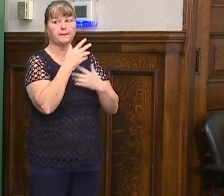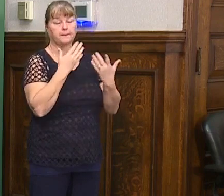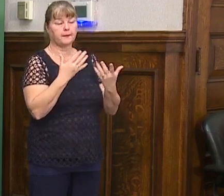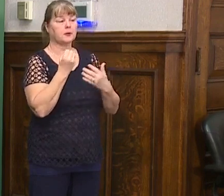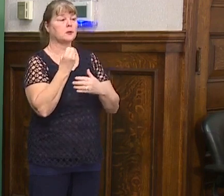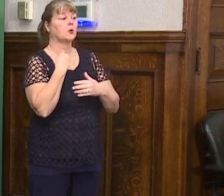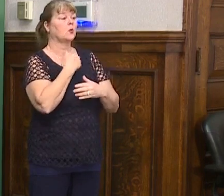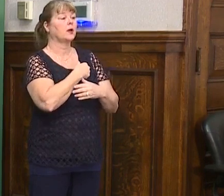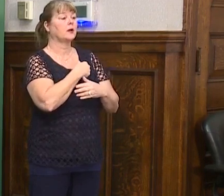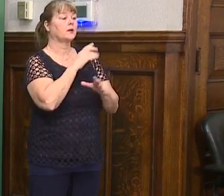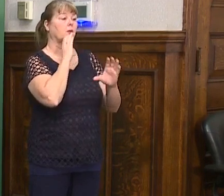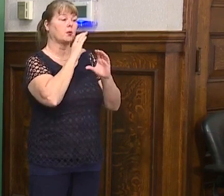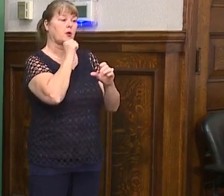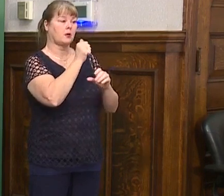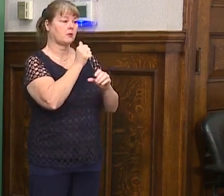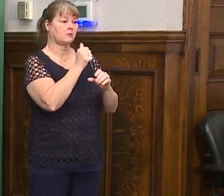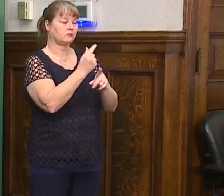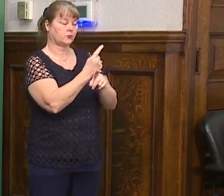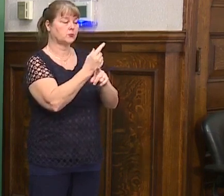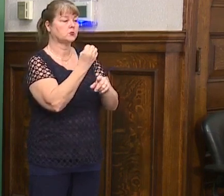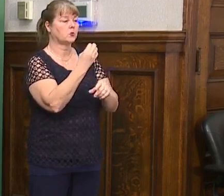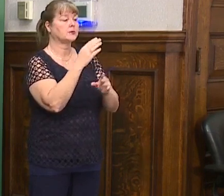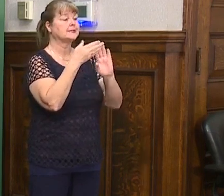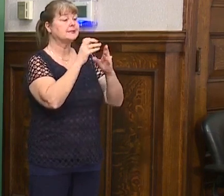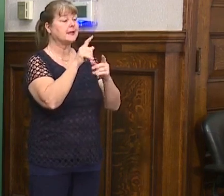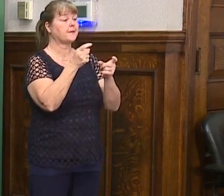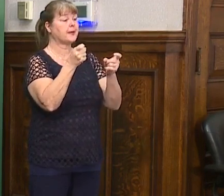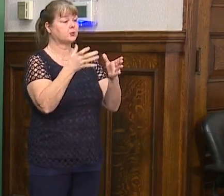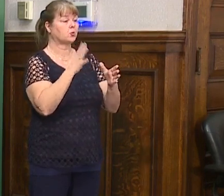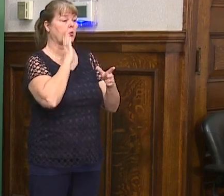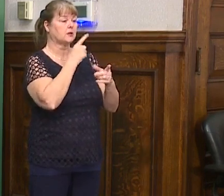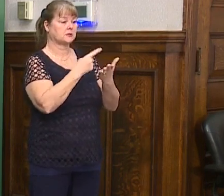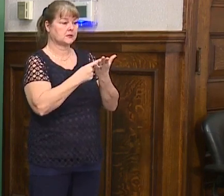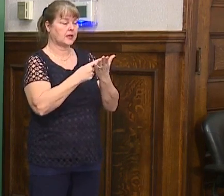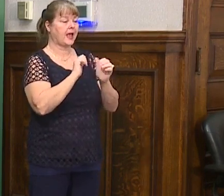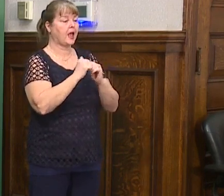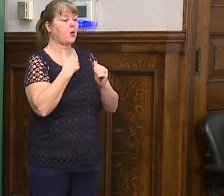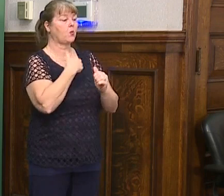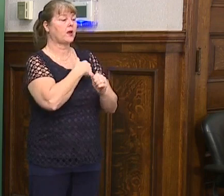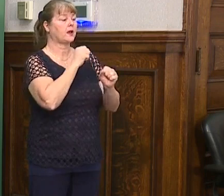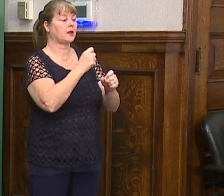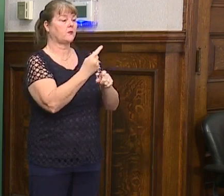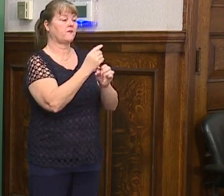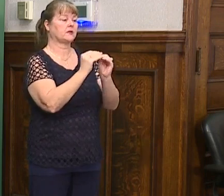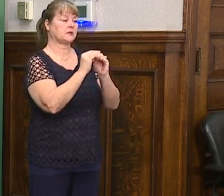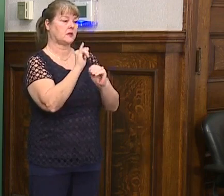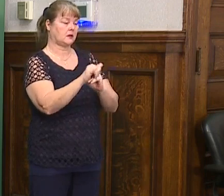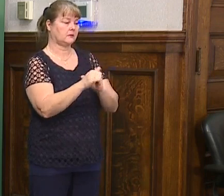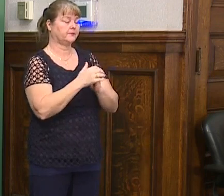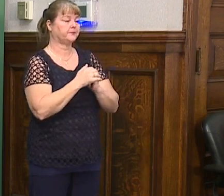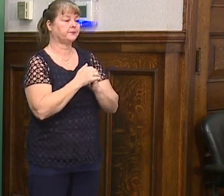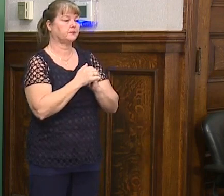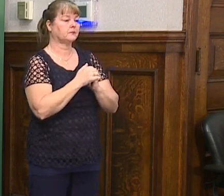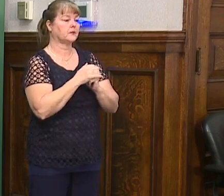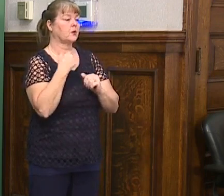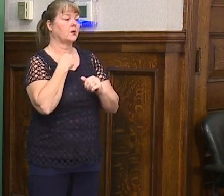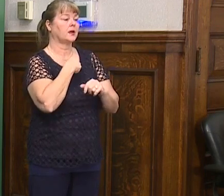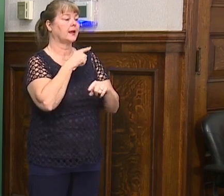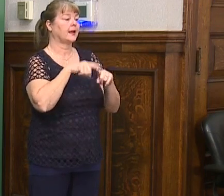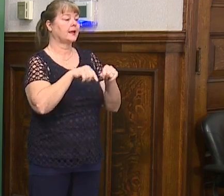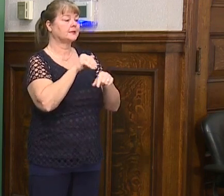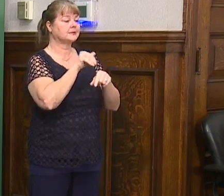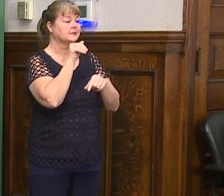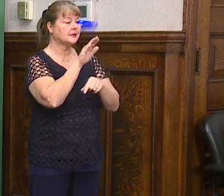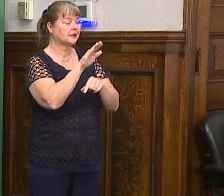We didn't communicate that well, and so the city manager and I will be discussing ways to correct that. You know, we can't